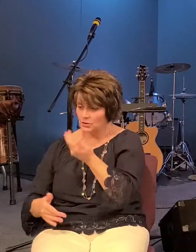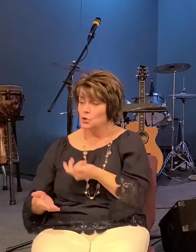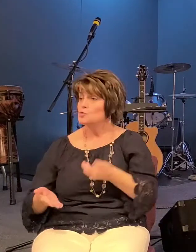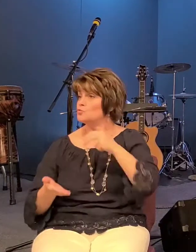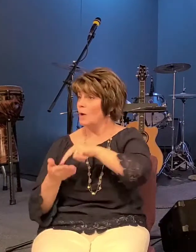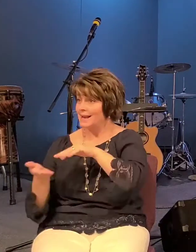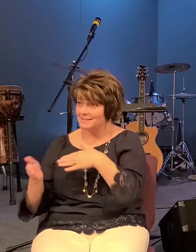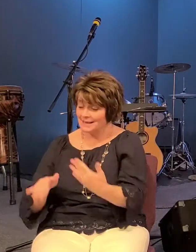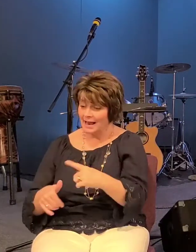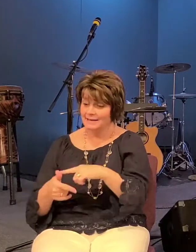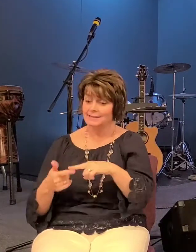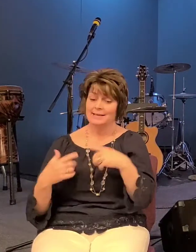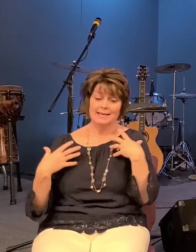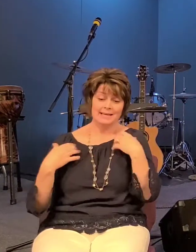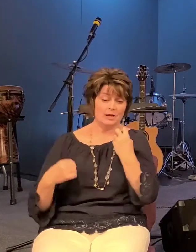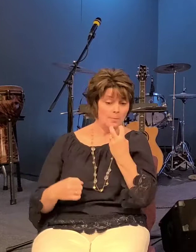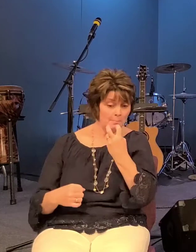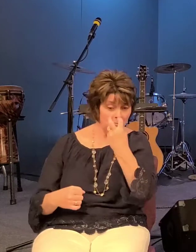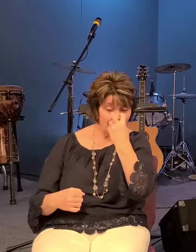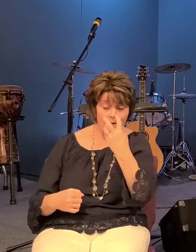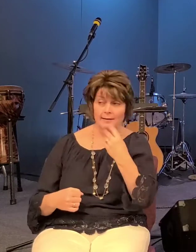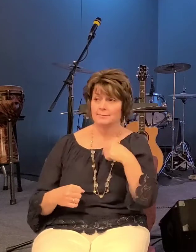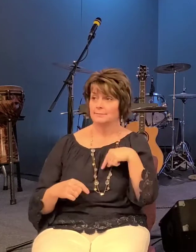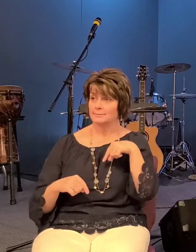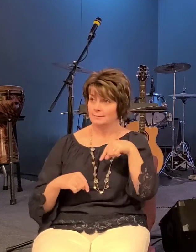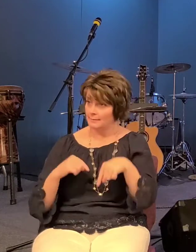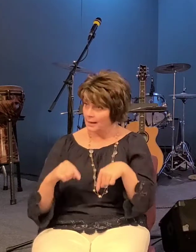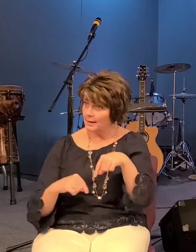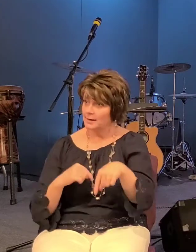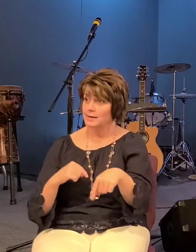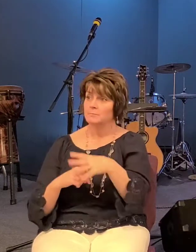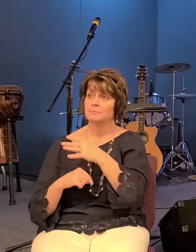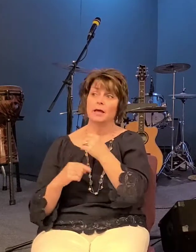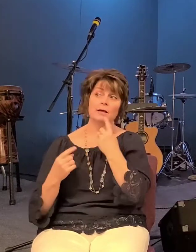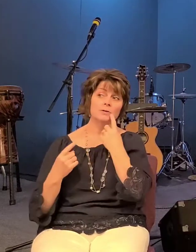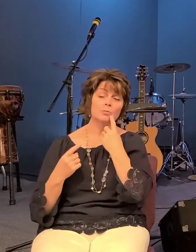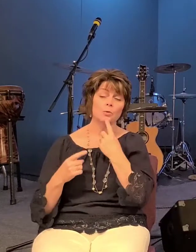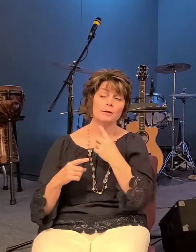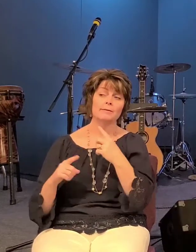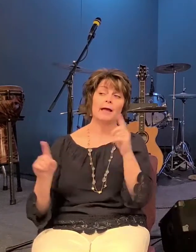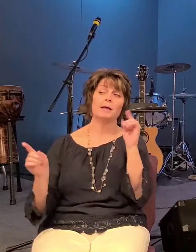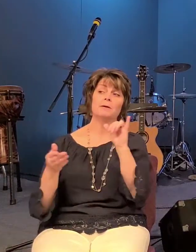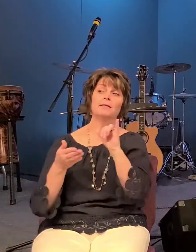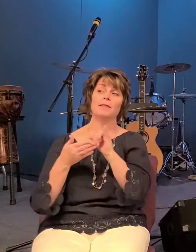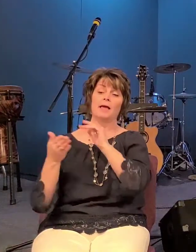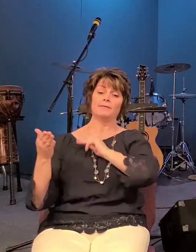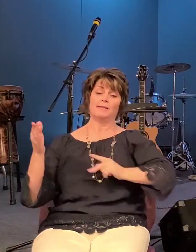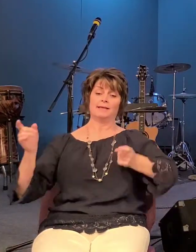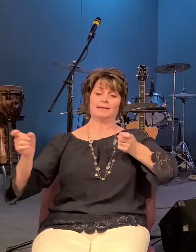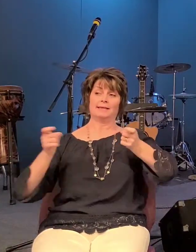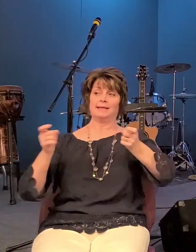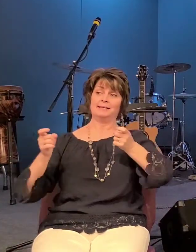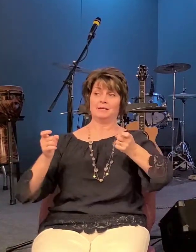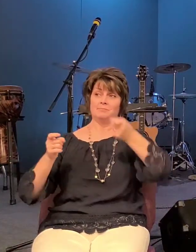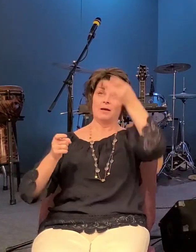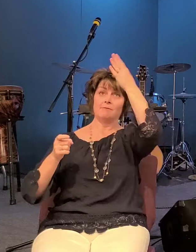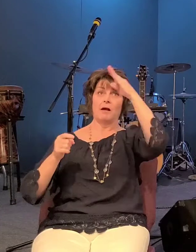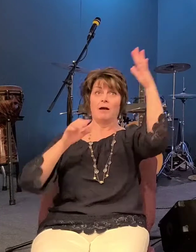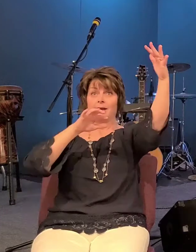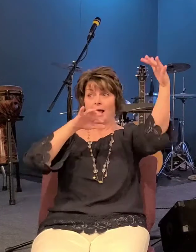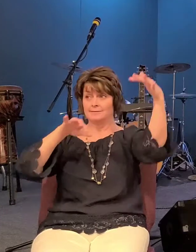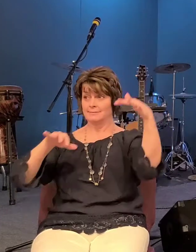blind the lame and proclaim that the kingdom of god has come